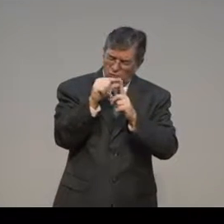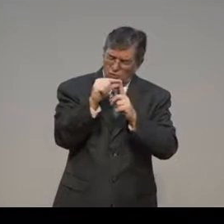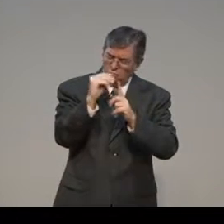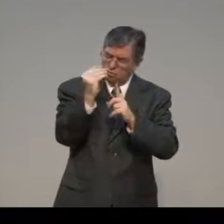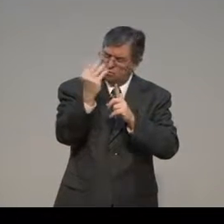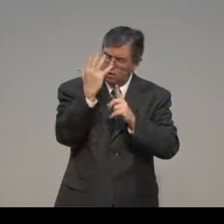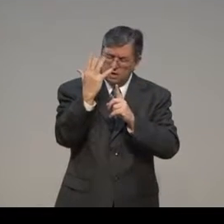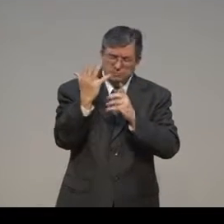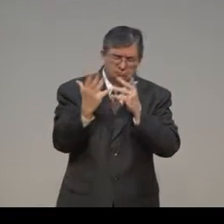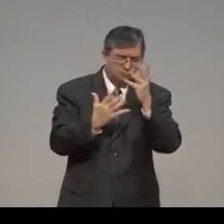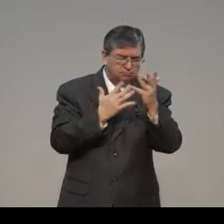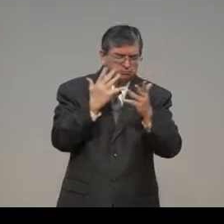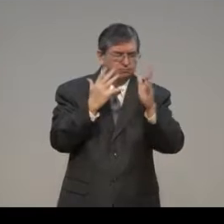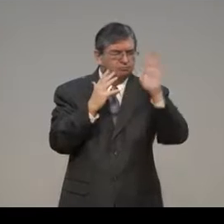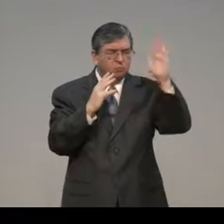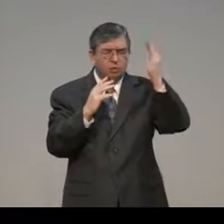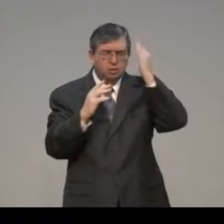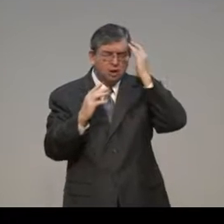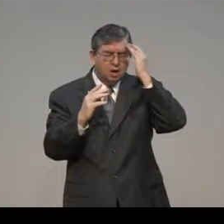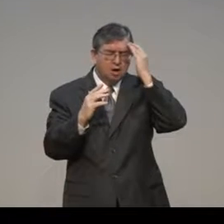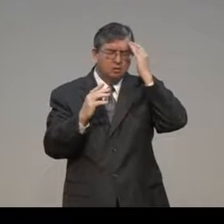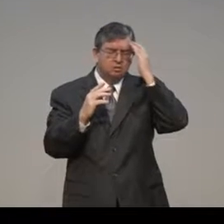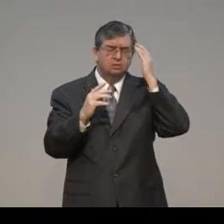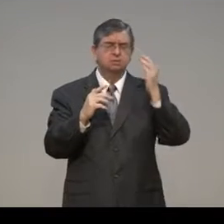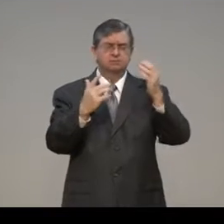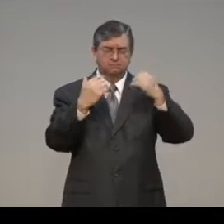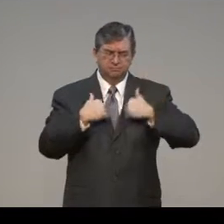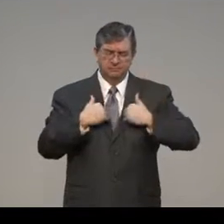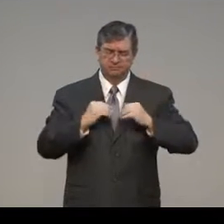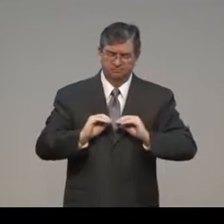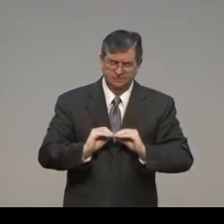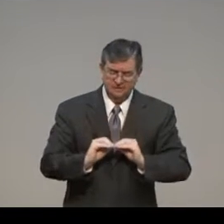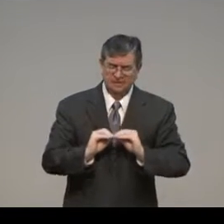put out your grace, Lord, and your knowledge.